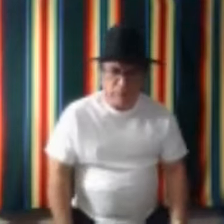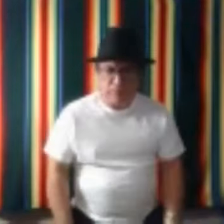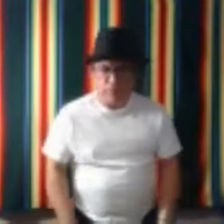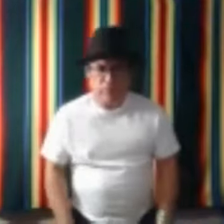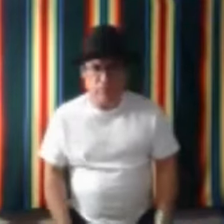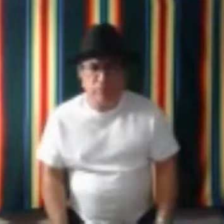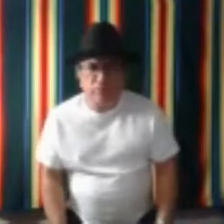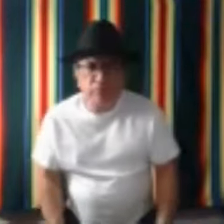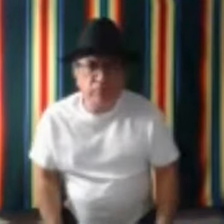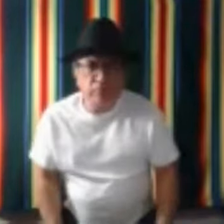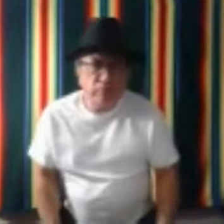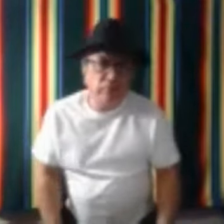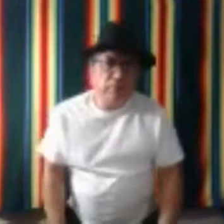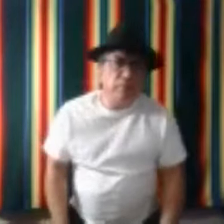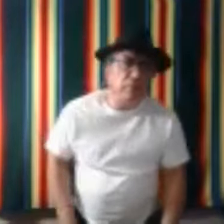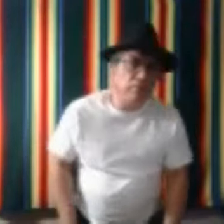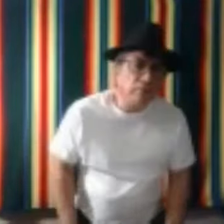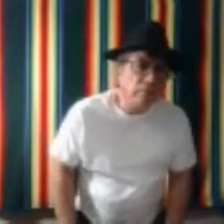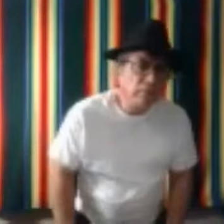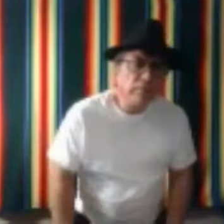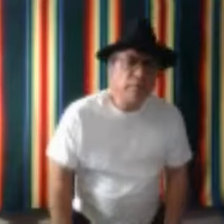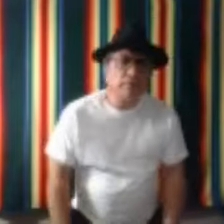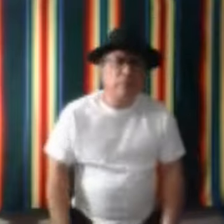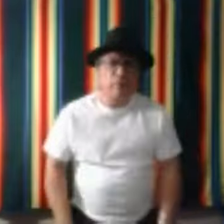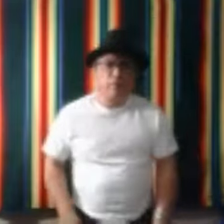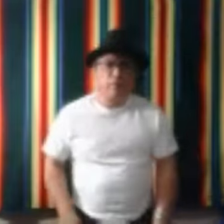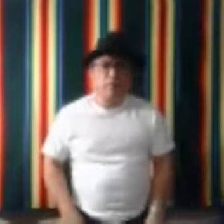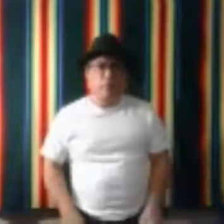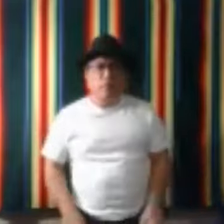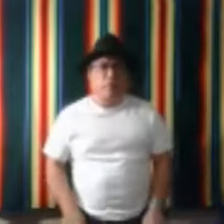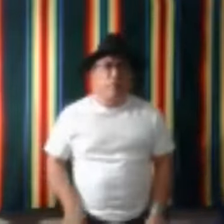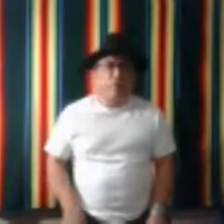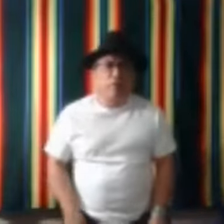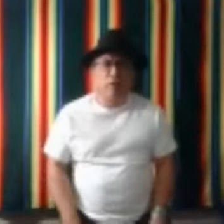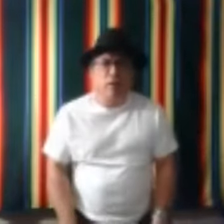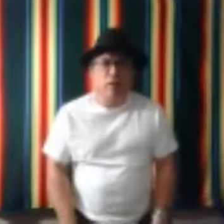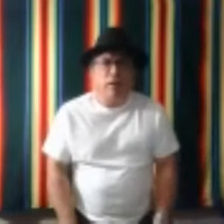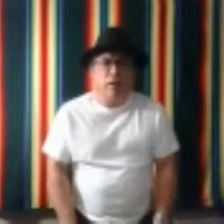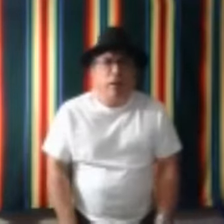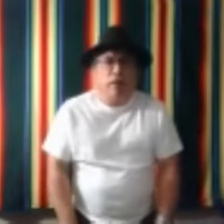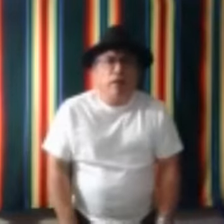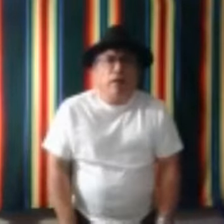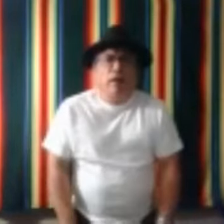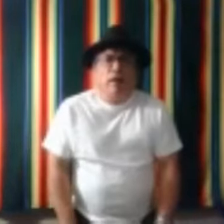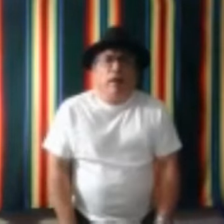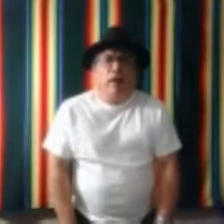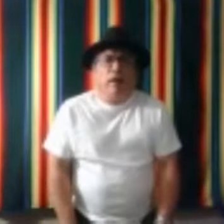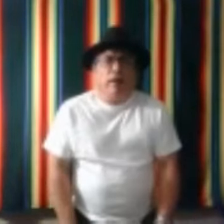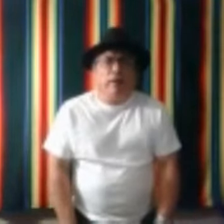protocol or he's kind of, you just kind of have be observant to kind of know the sign, like, okay, they're talking about two snakes or they're talking about